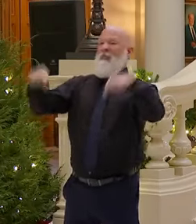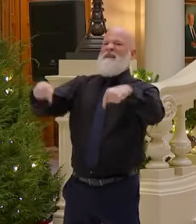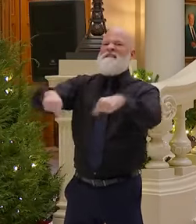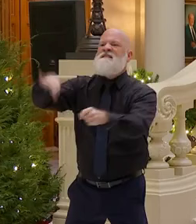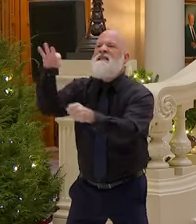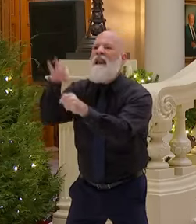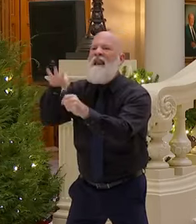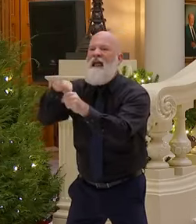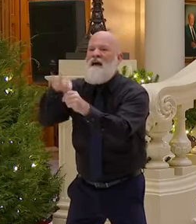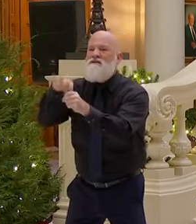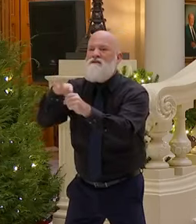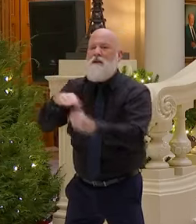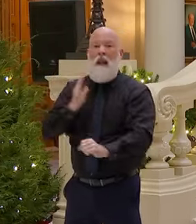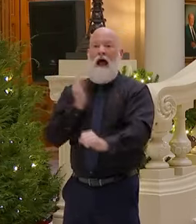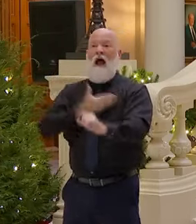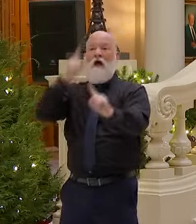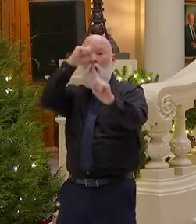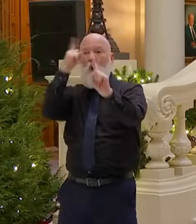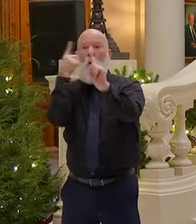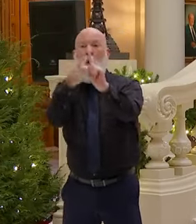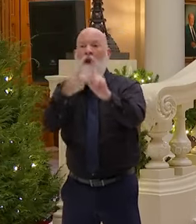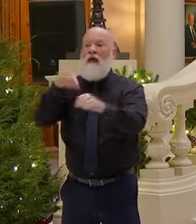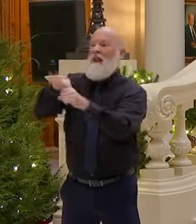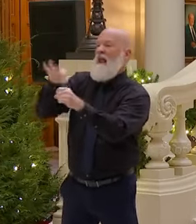elections boring again. Well, guess what? That didn't happen.